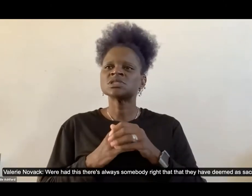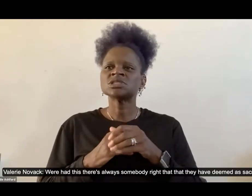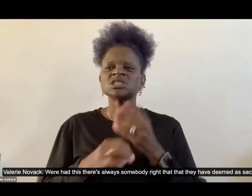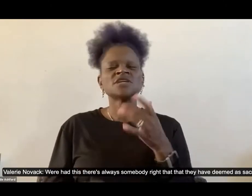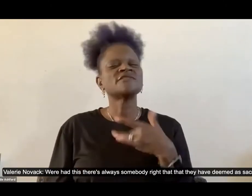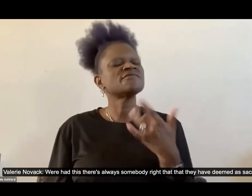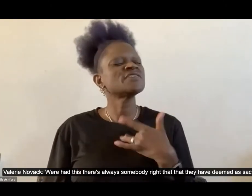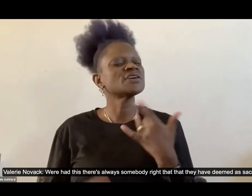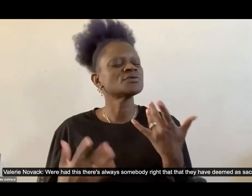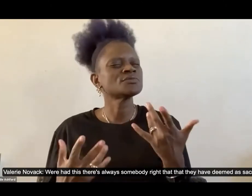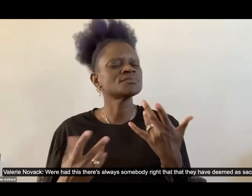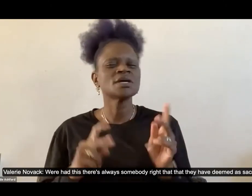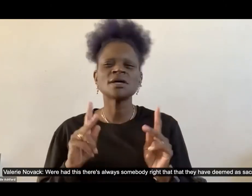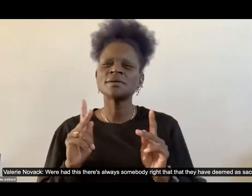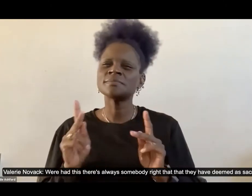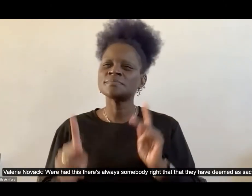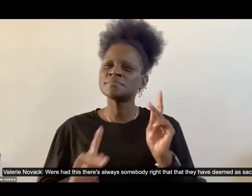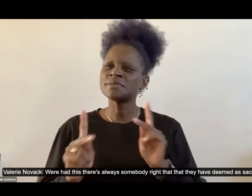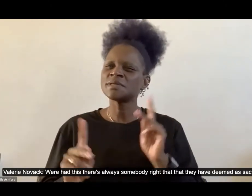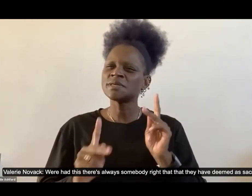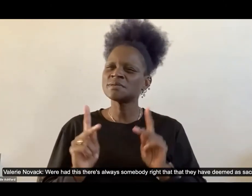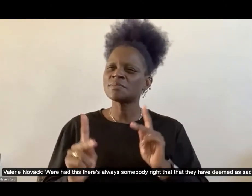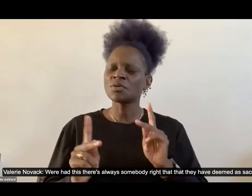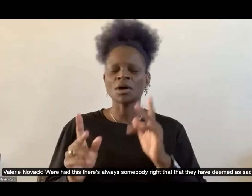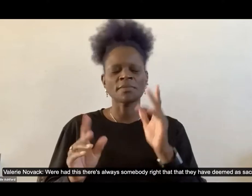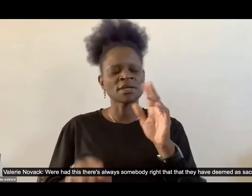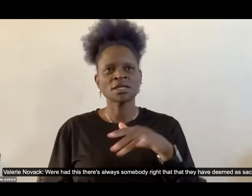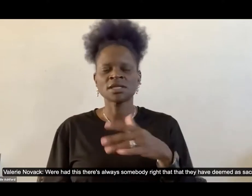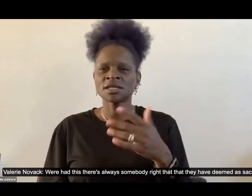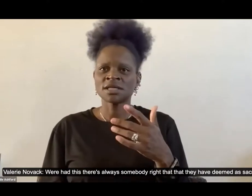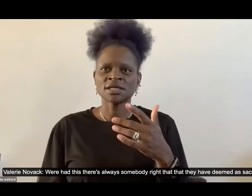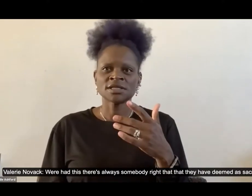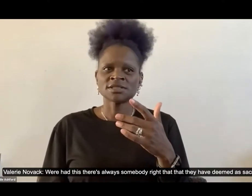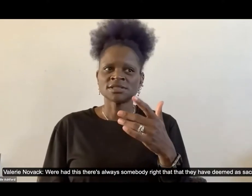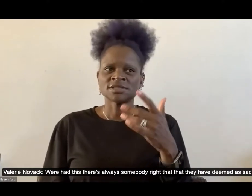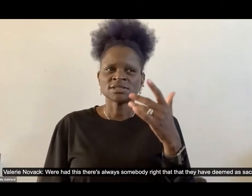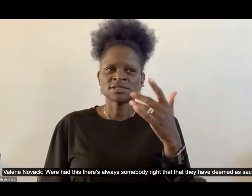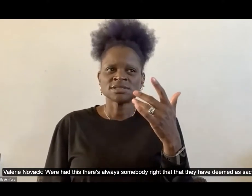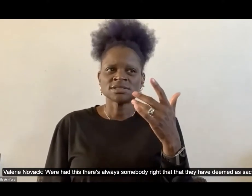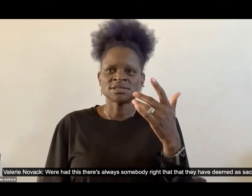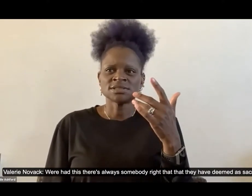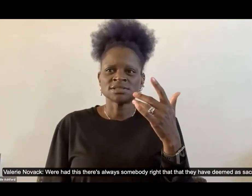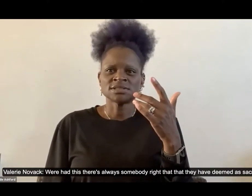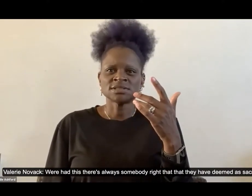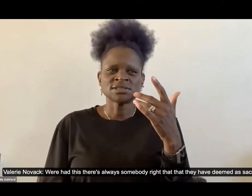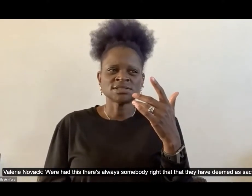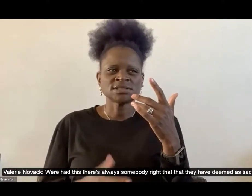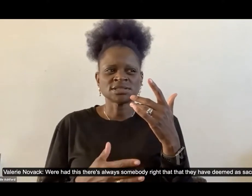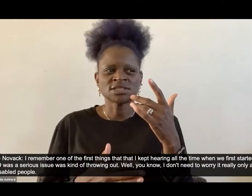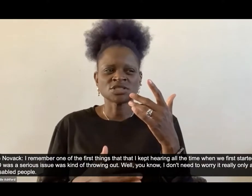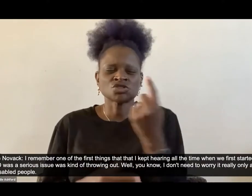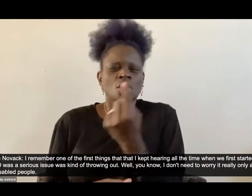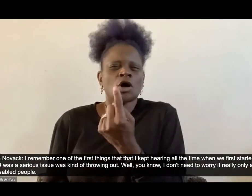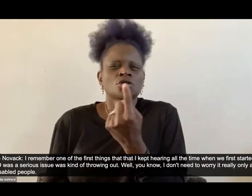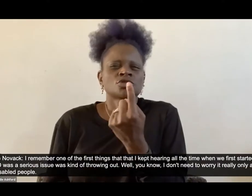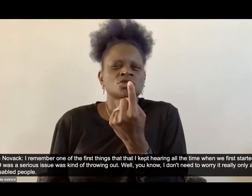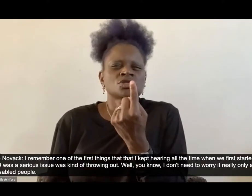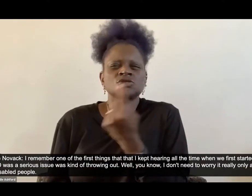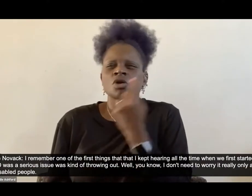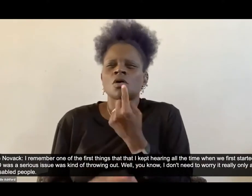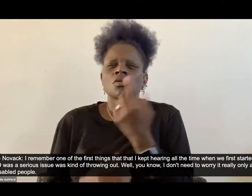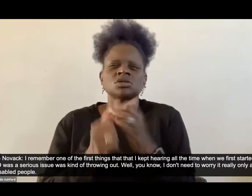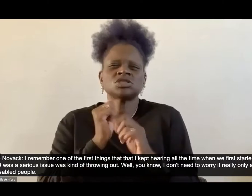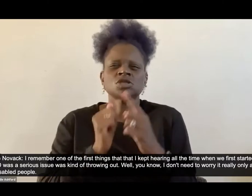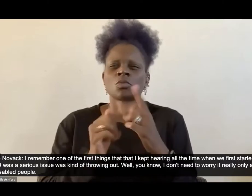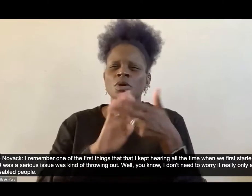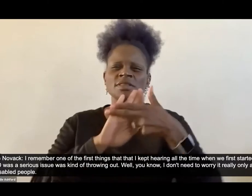were, had this, um, there's always somebody, right, that, that they have deemed as, uh, sacrificeable. Um, I remember one of the first things